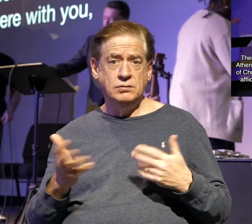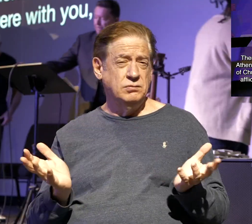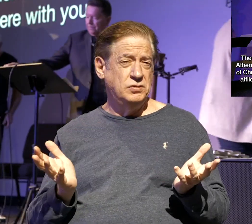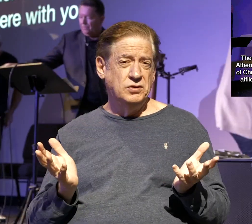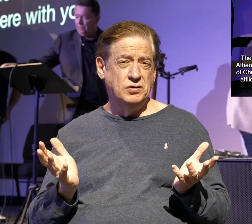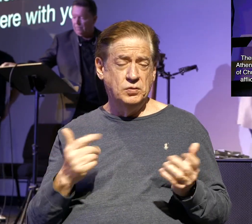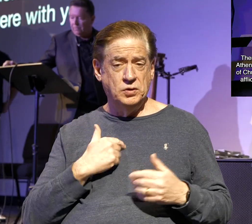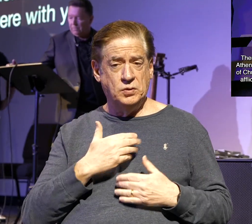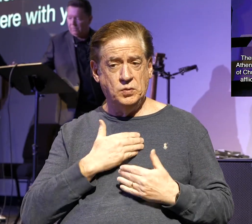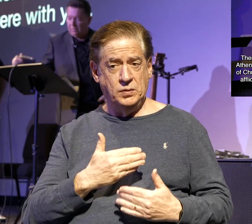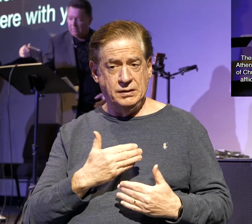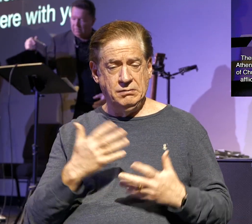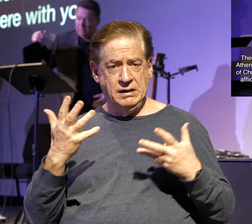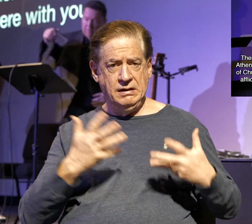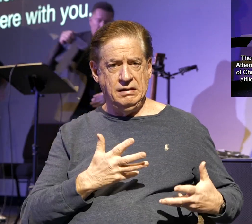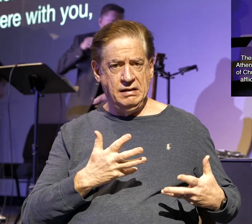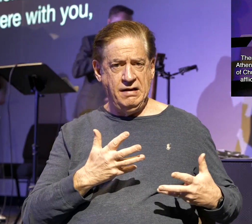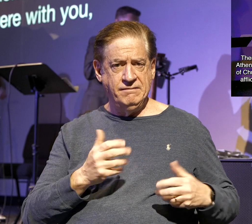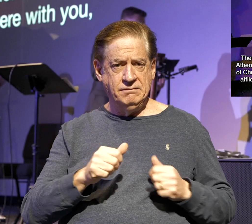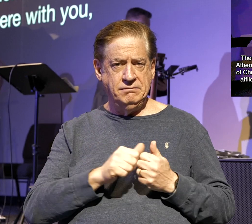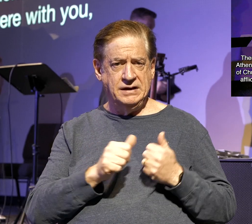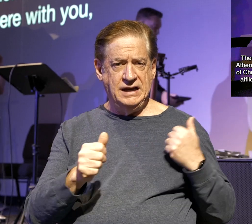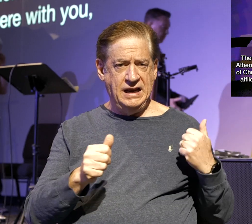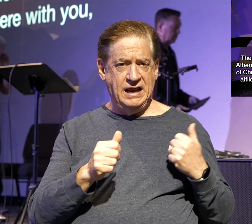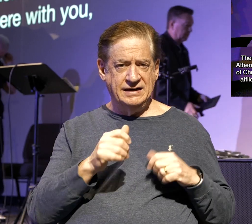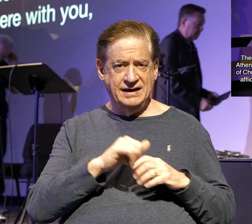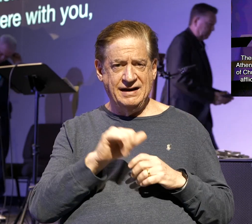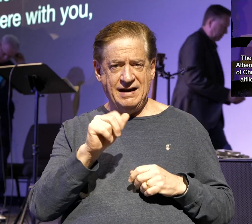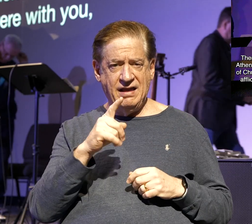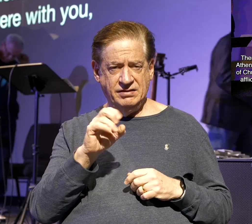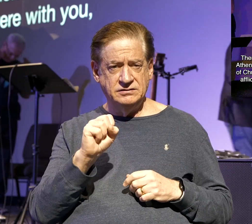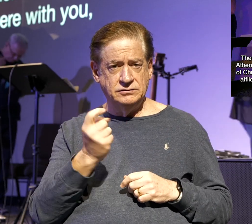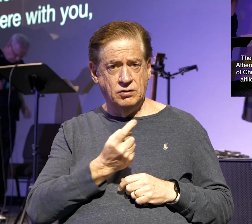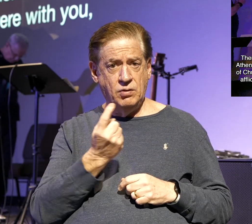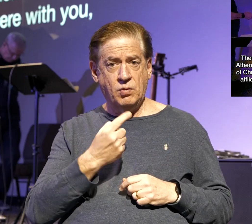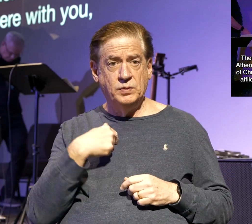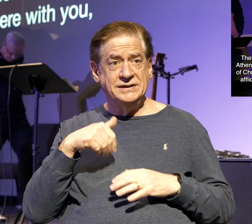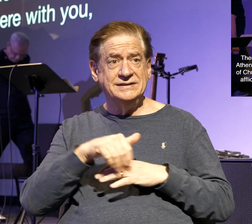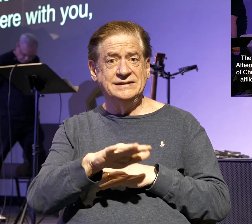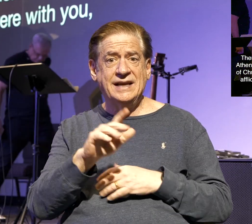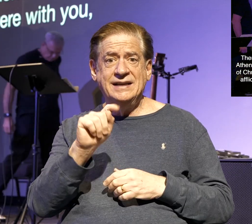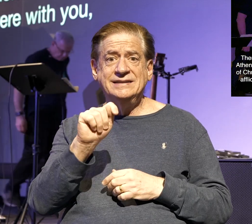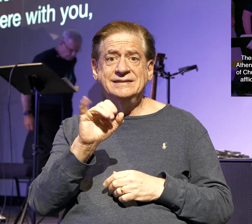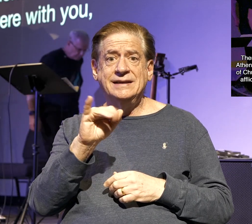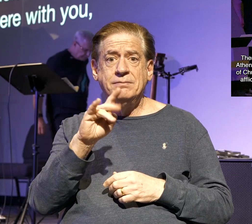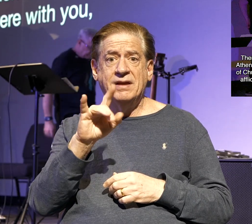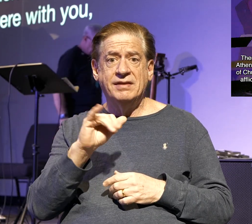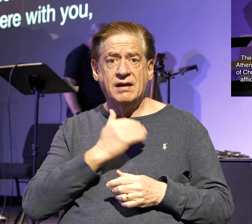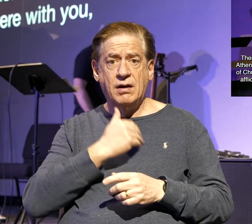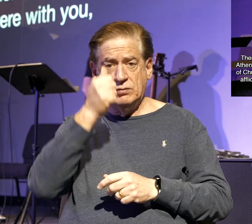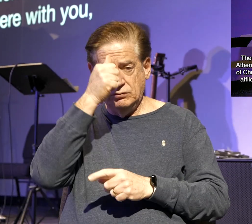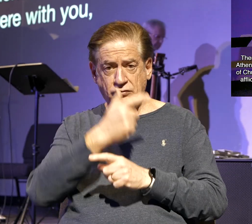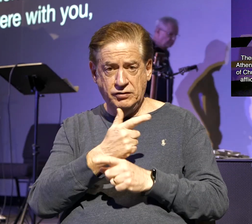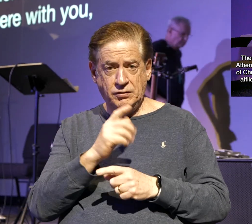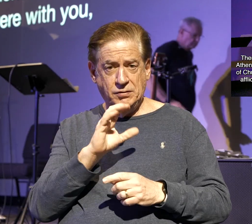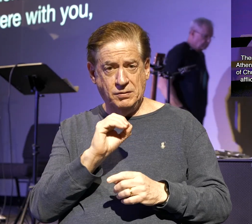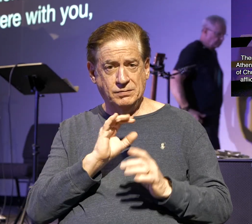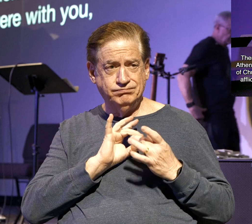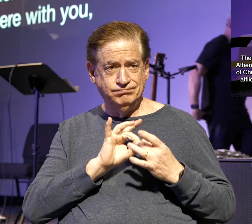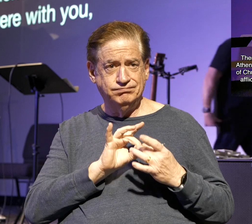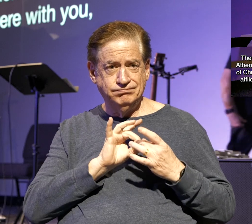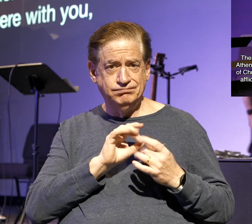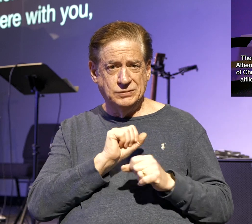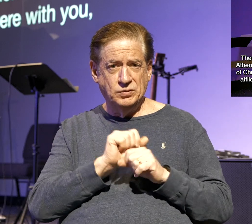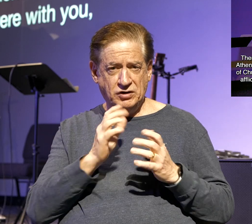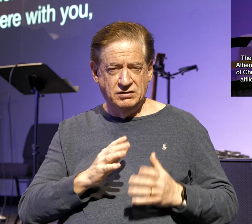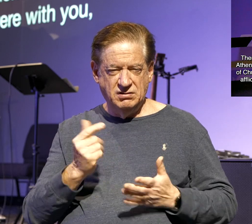were willing to be left behind at Athens alone. And we sent Timothy, our brother and God's co-worker in the gospel of Christ, to establish